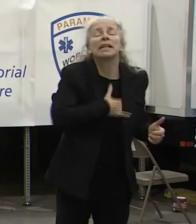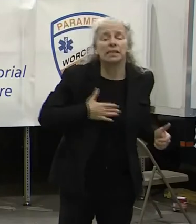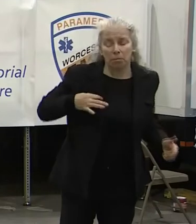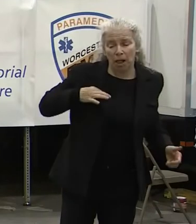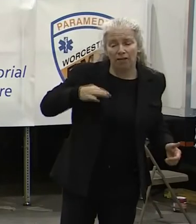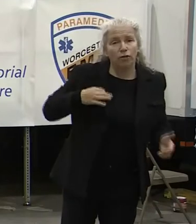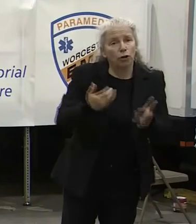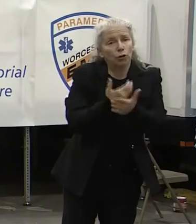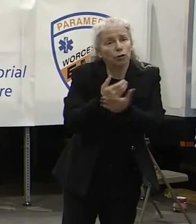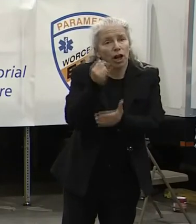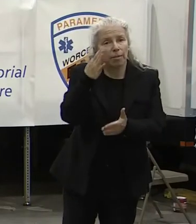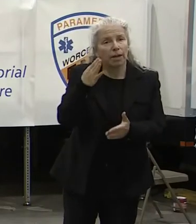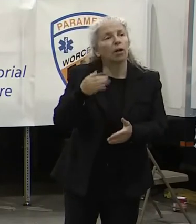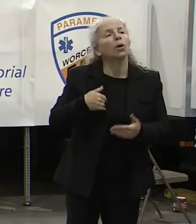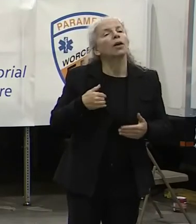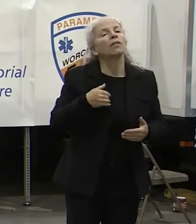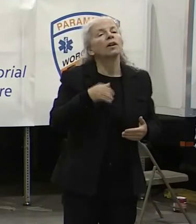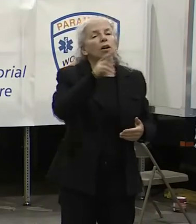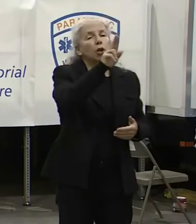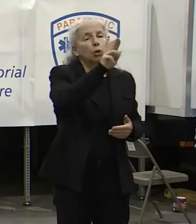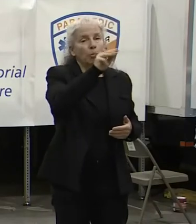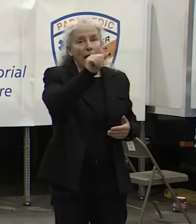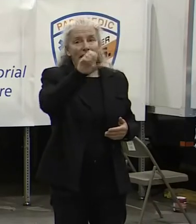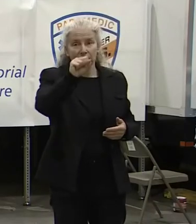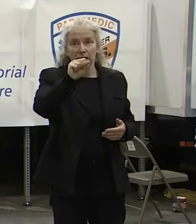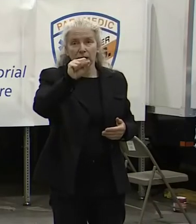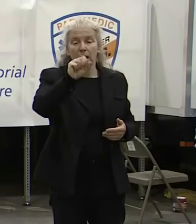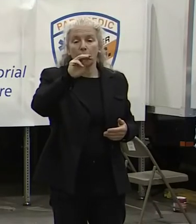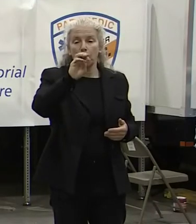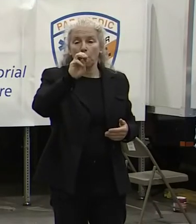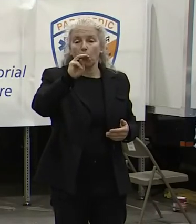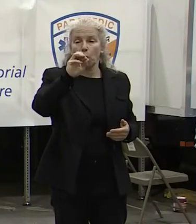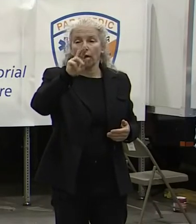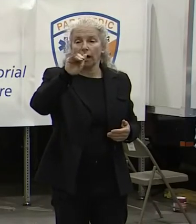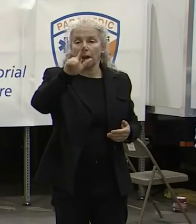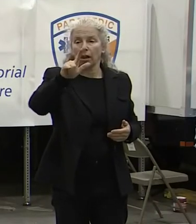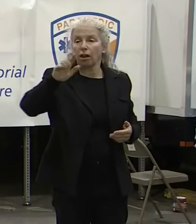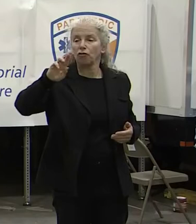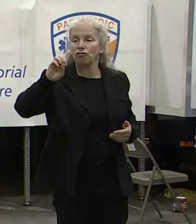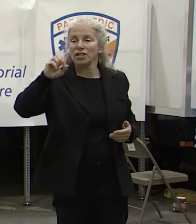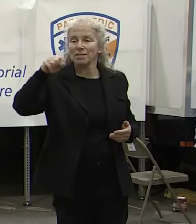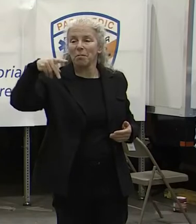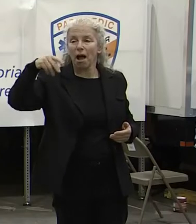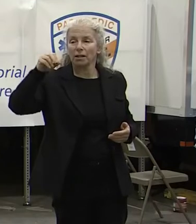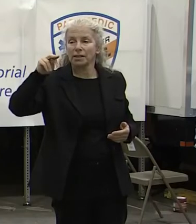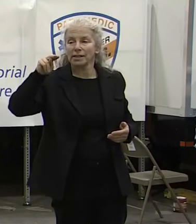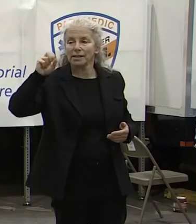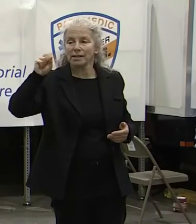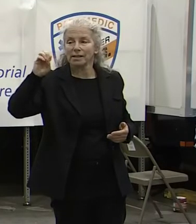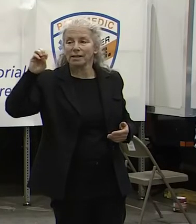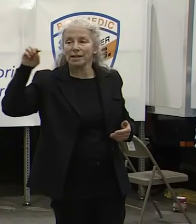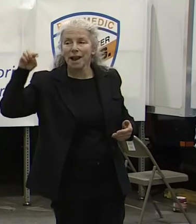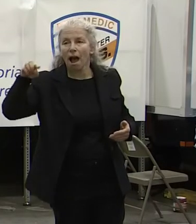by visiting umassmemorialresponse.com. I'd like to say that again,